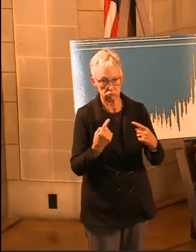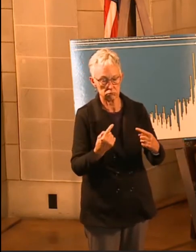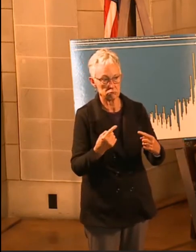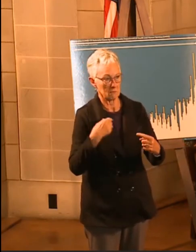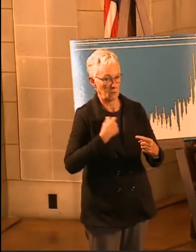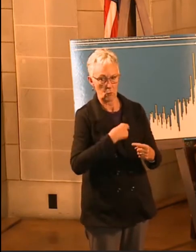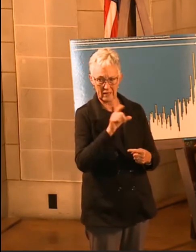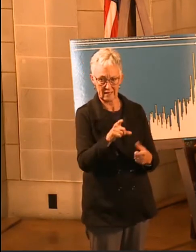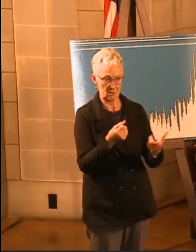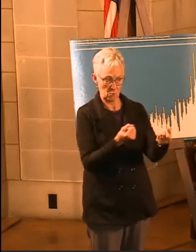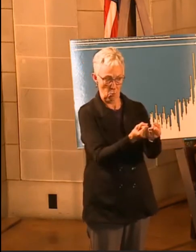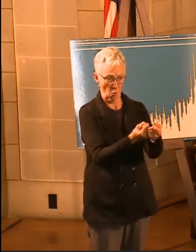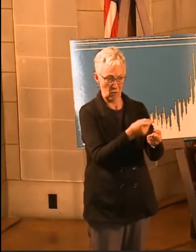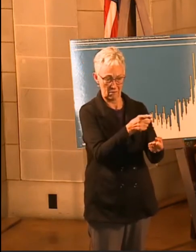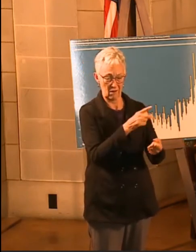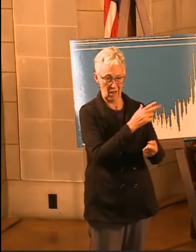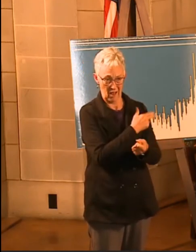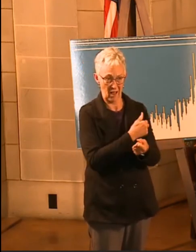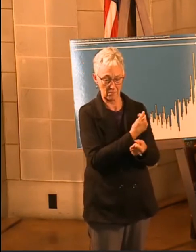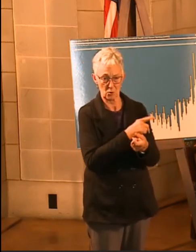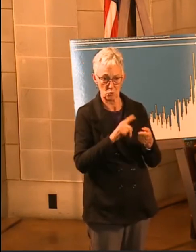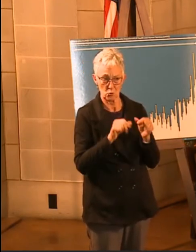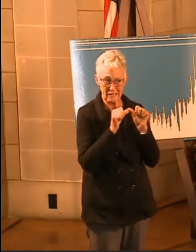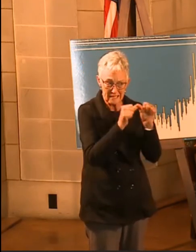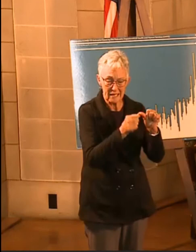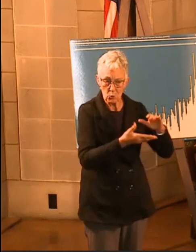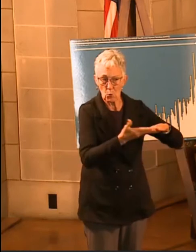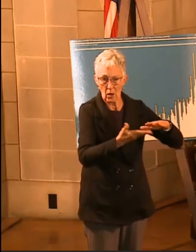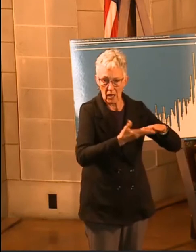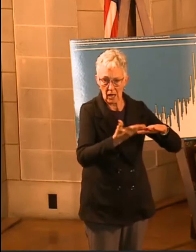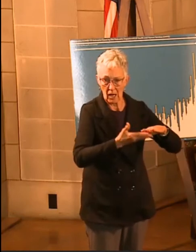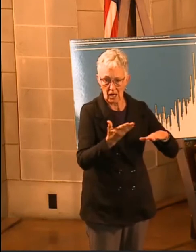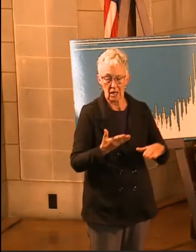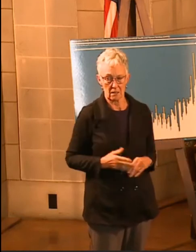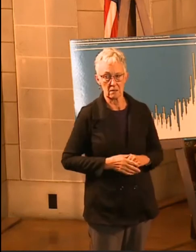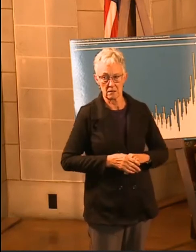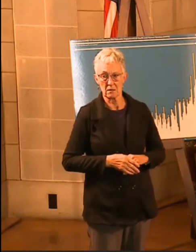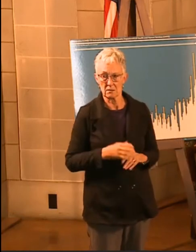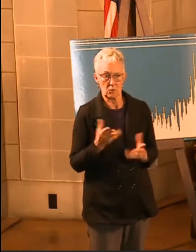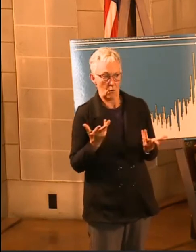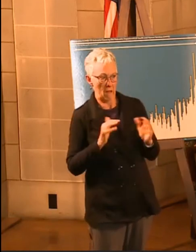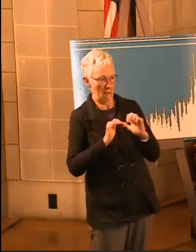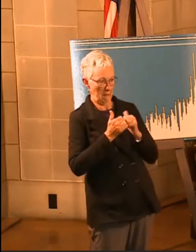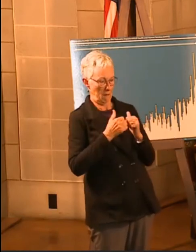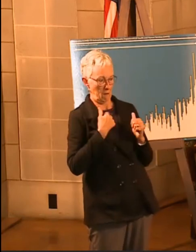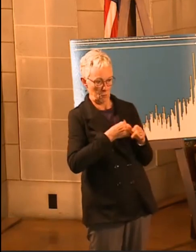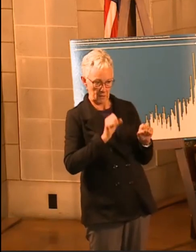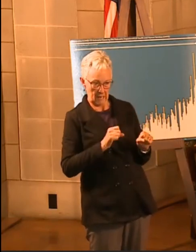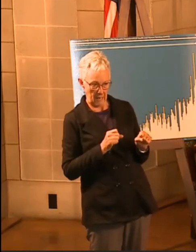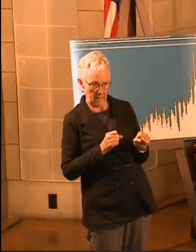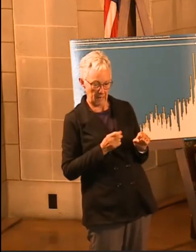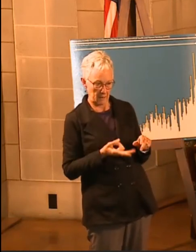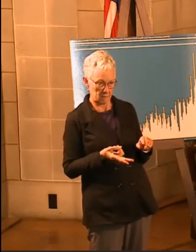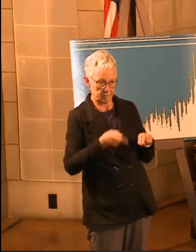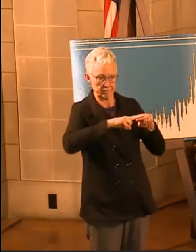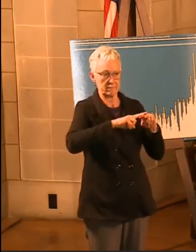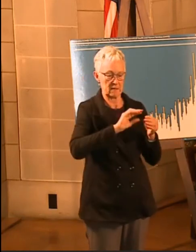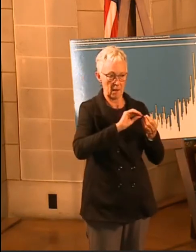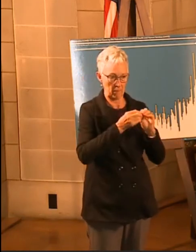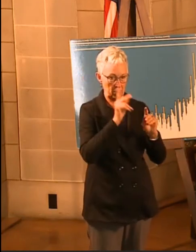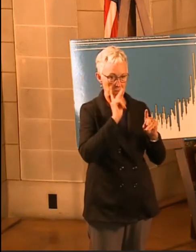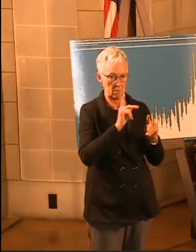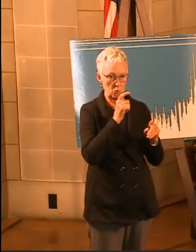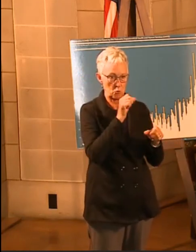capacity, we know that we're going to have to come to some decision about how we're going to increase their staffing needs. So, we've developed this